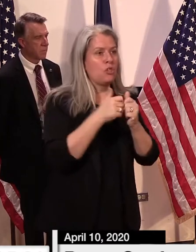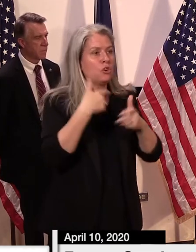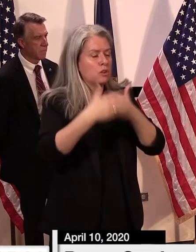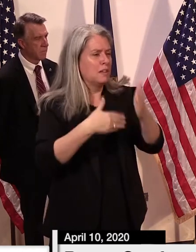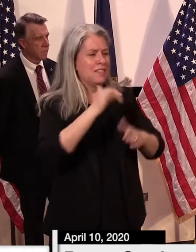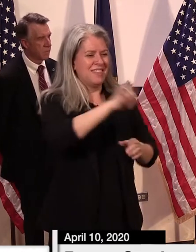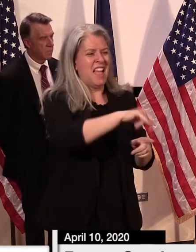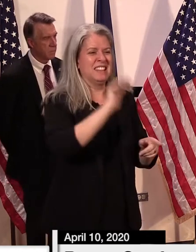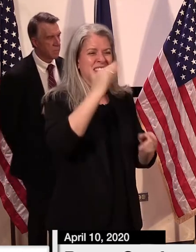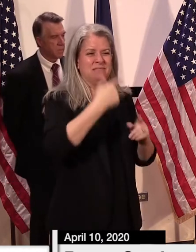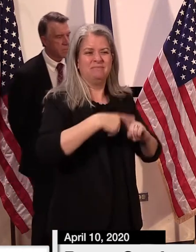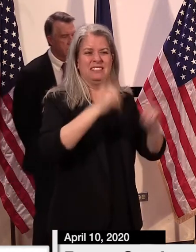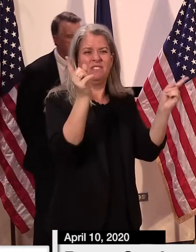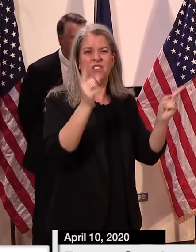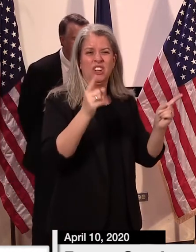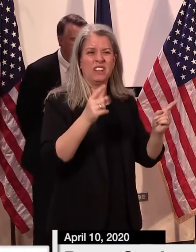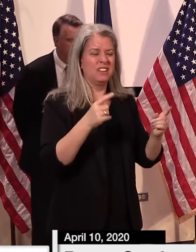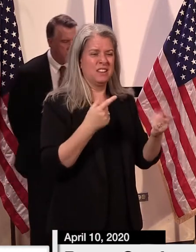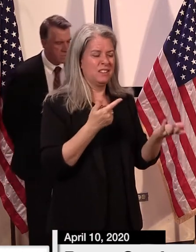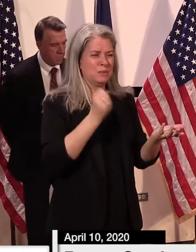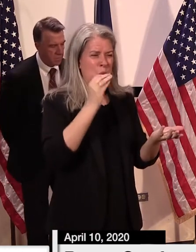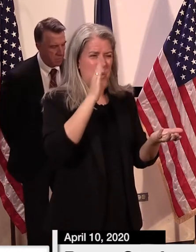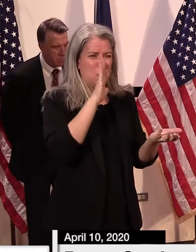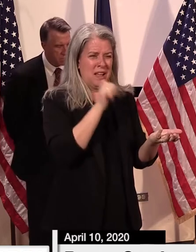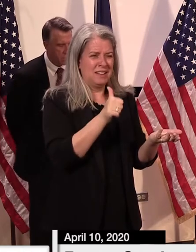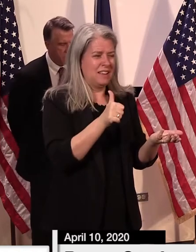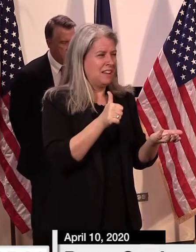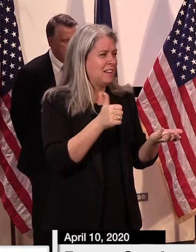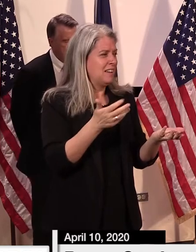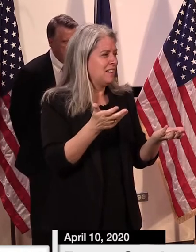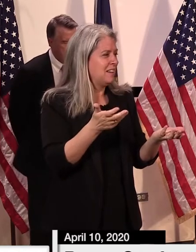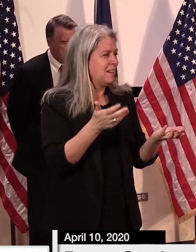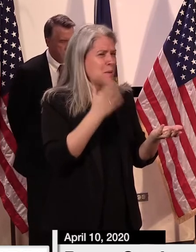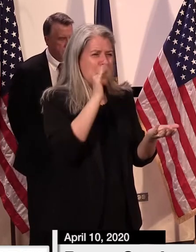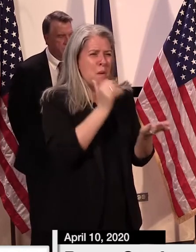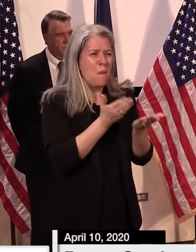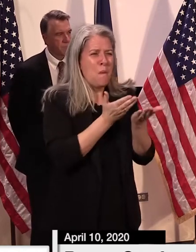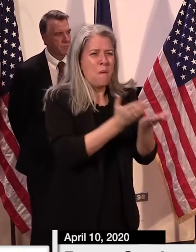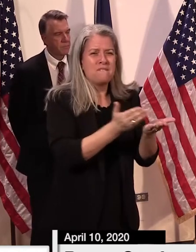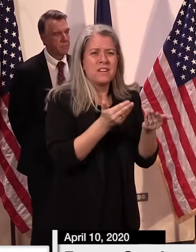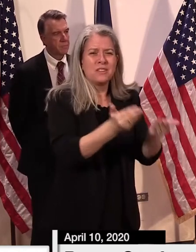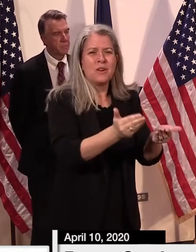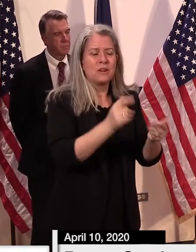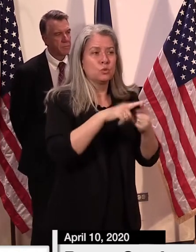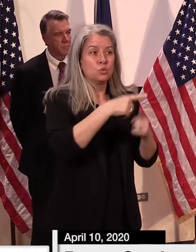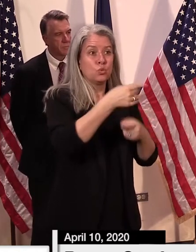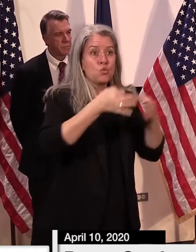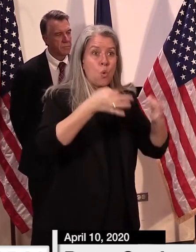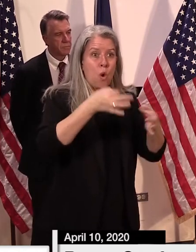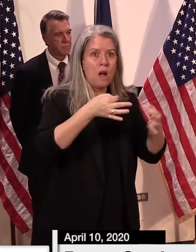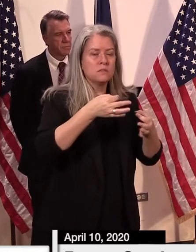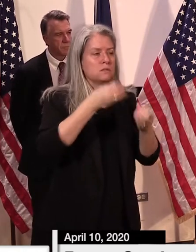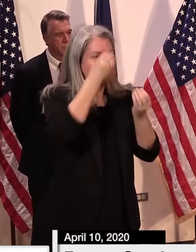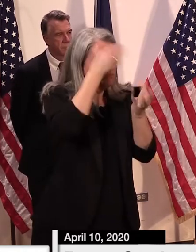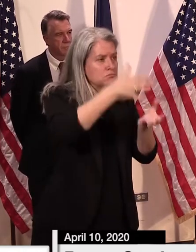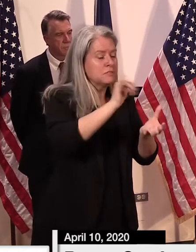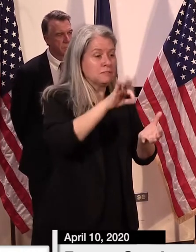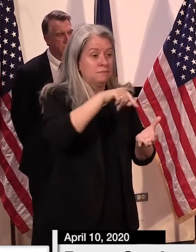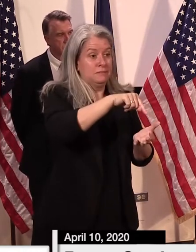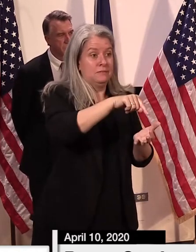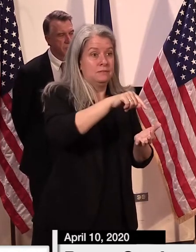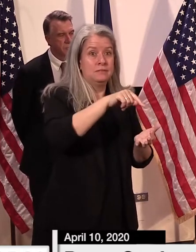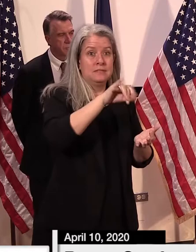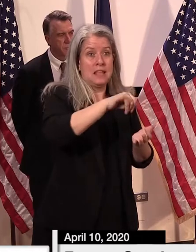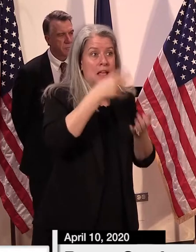direction. Why wouldn't you offer that to the judiciary to tell them whether these inmates